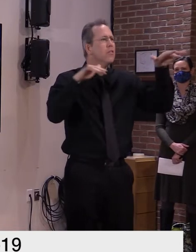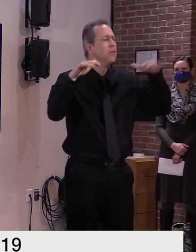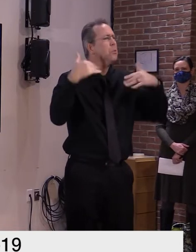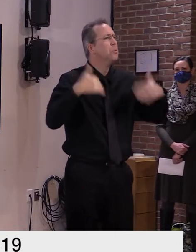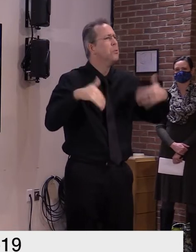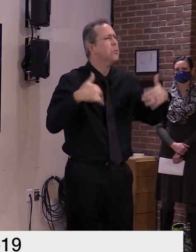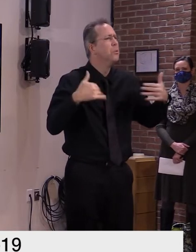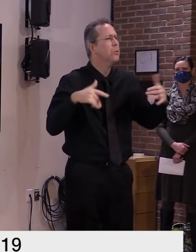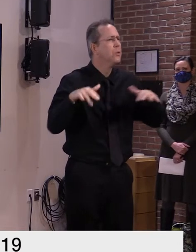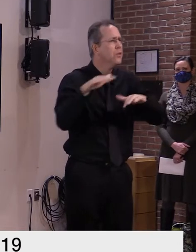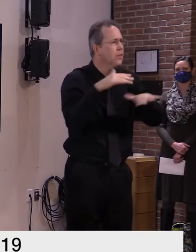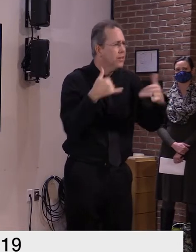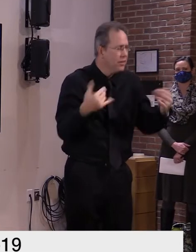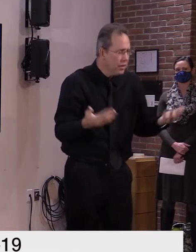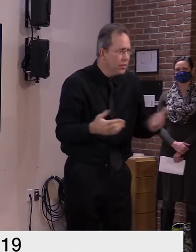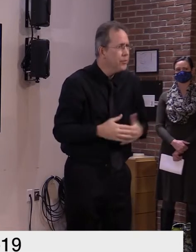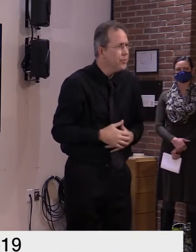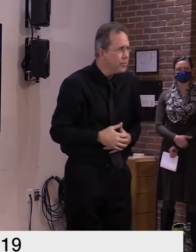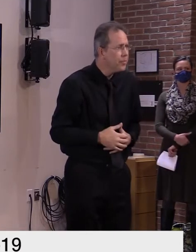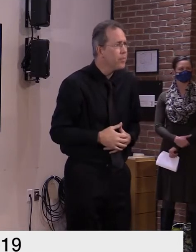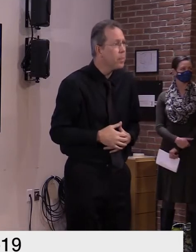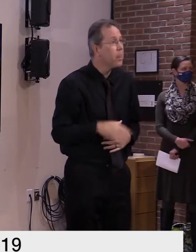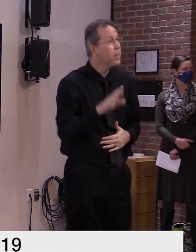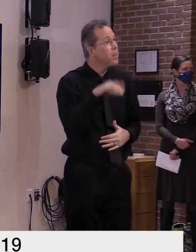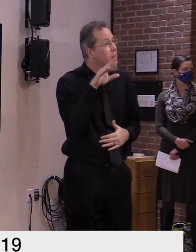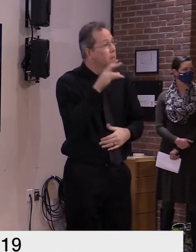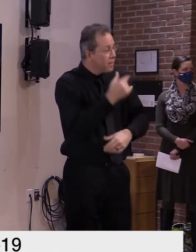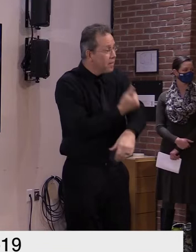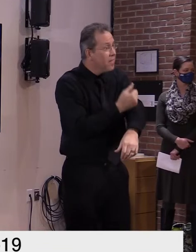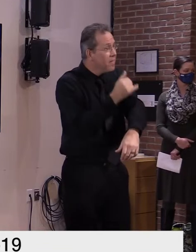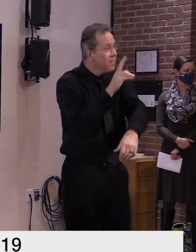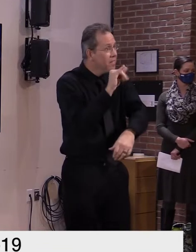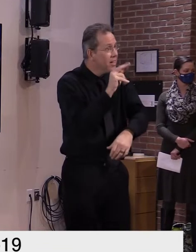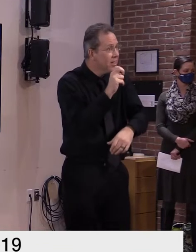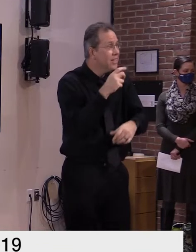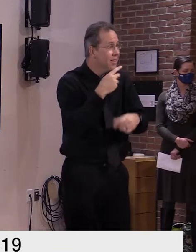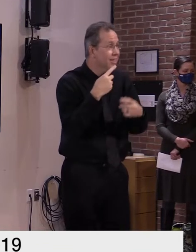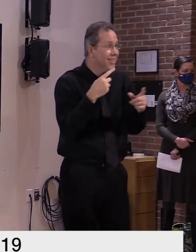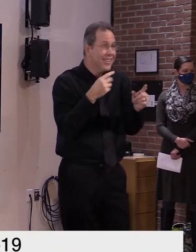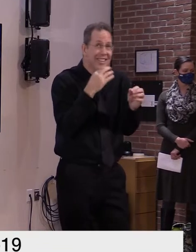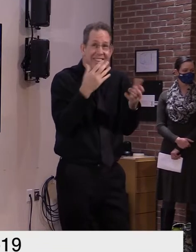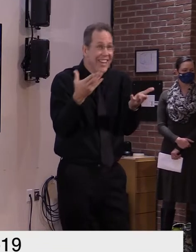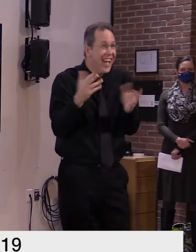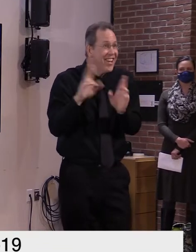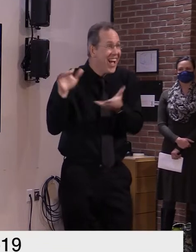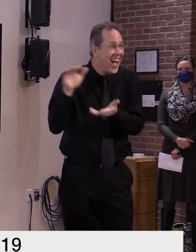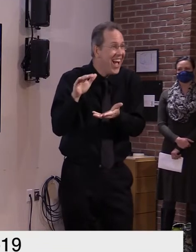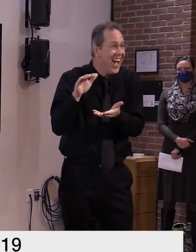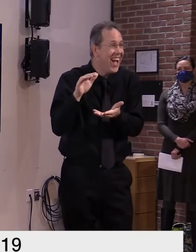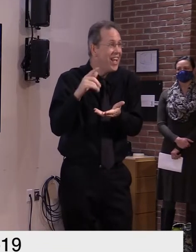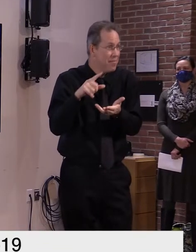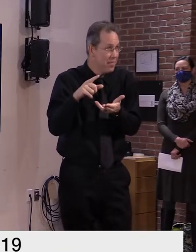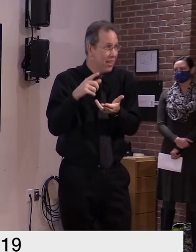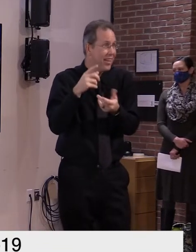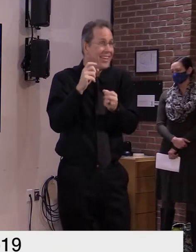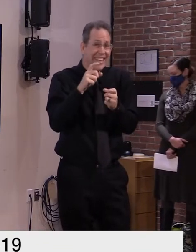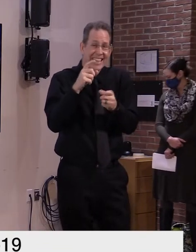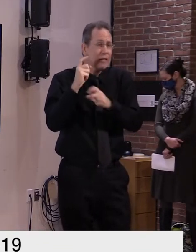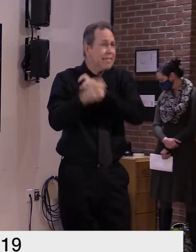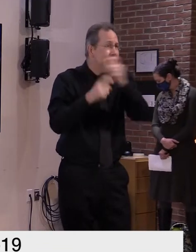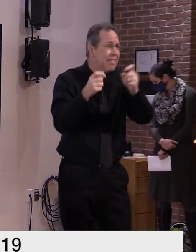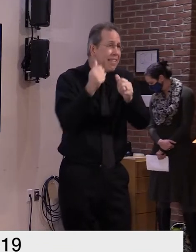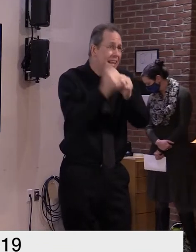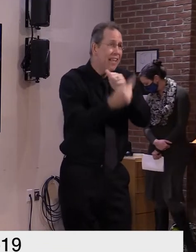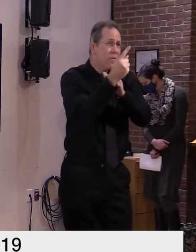right direction until enough people are vaccinated it's critical we keep doing what we've been doing so i ask you